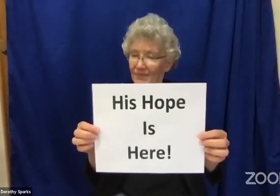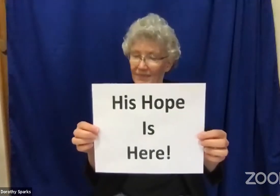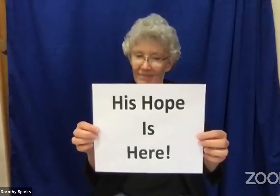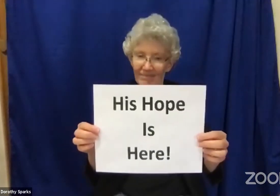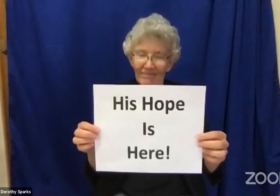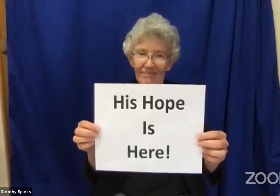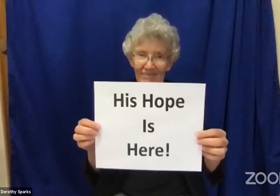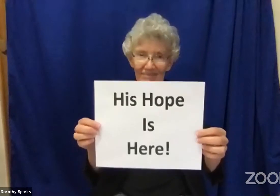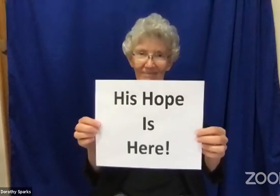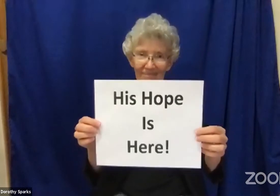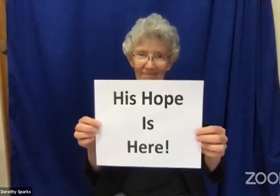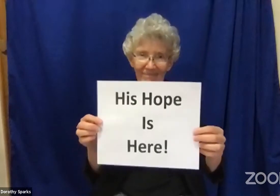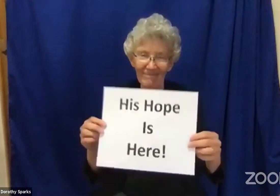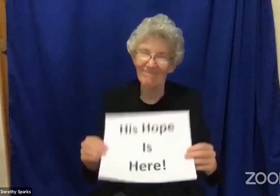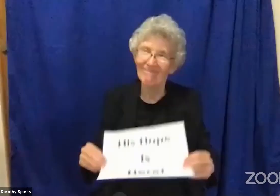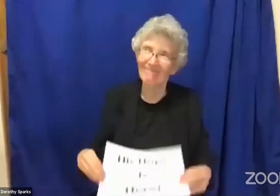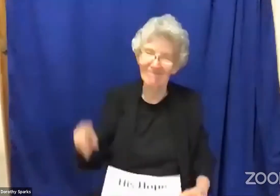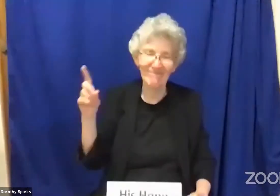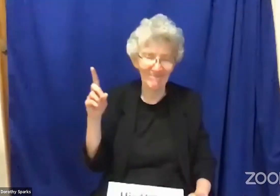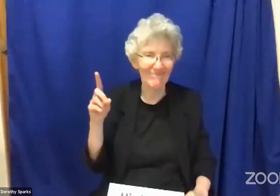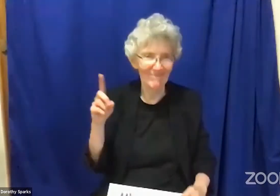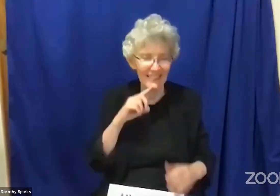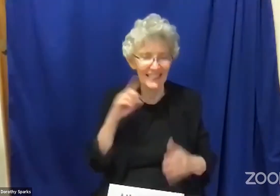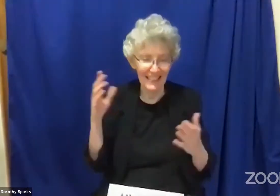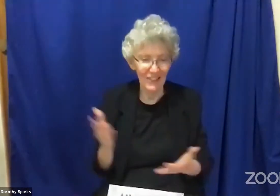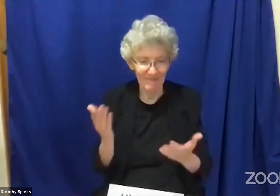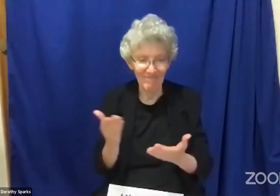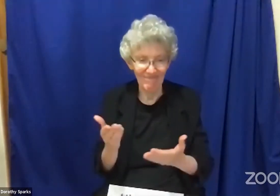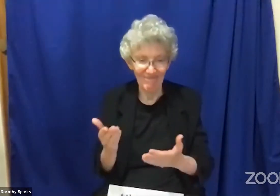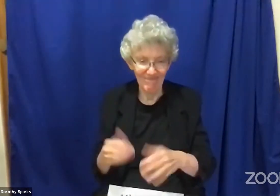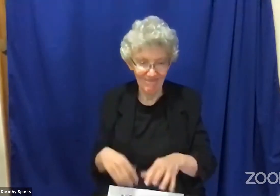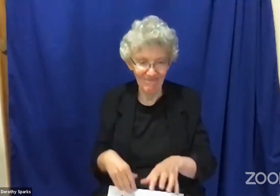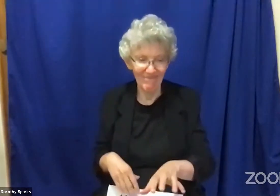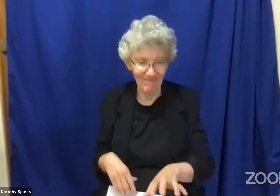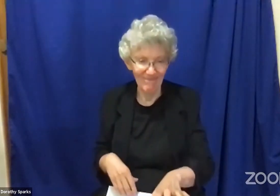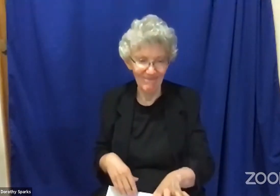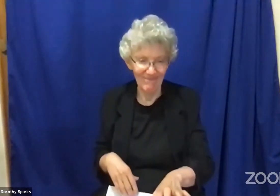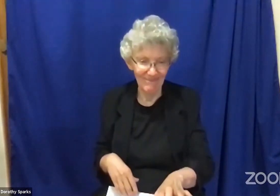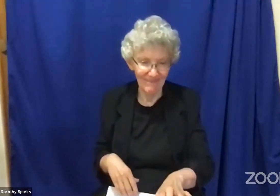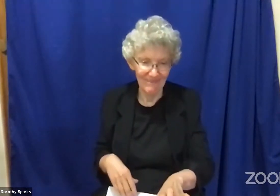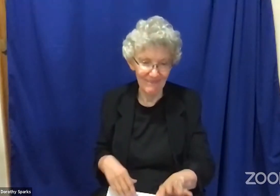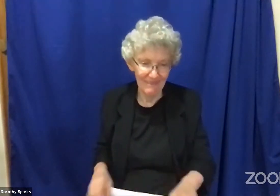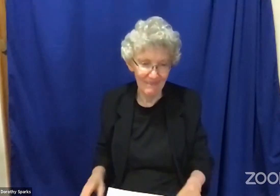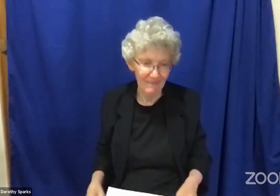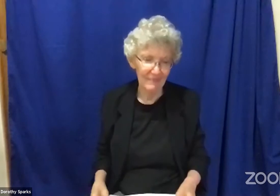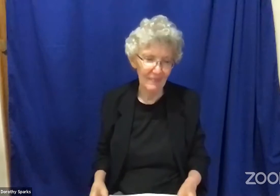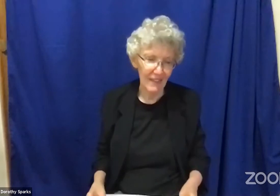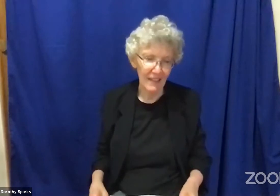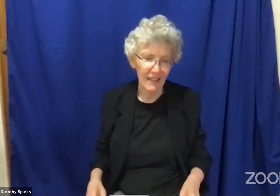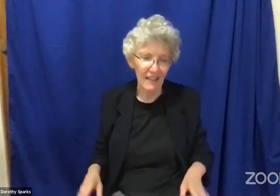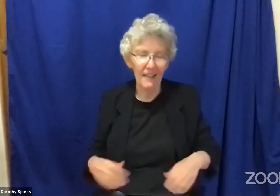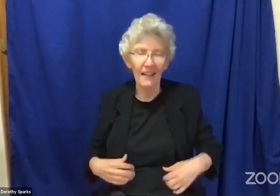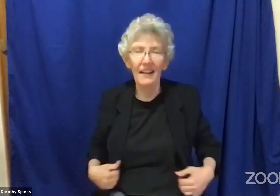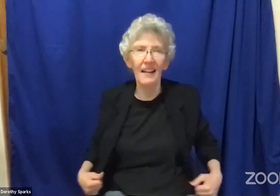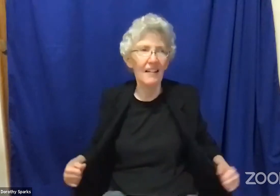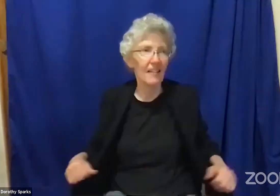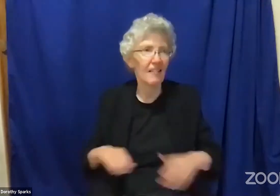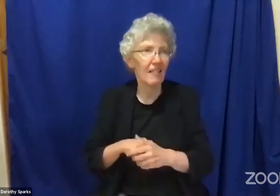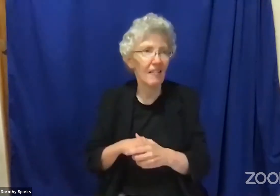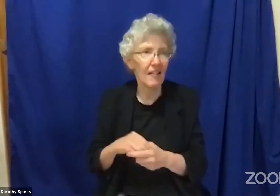His hope is here. So God's hope is present and is among us.